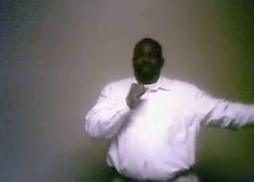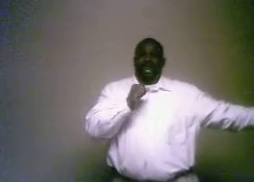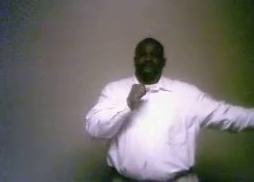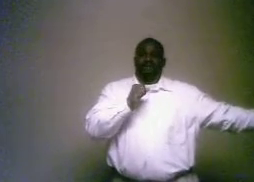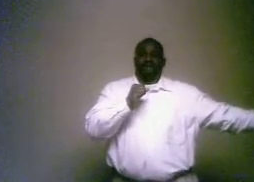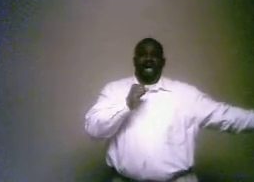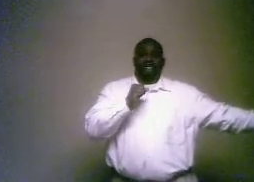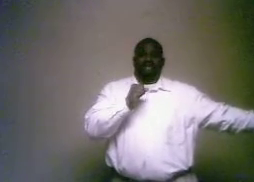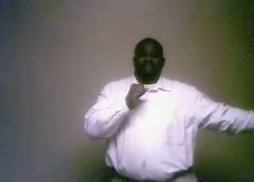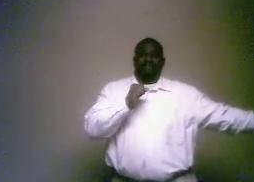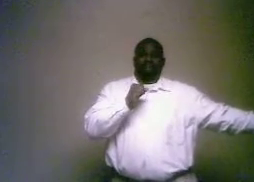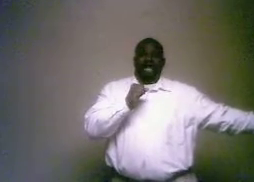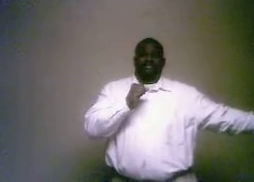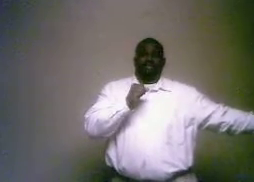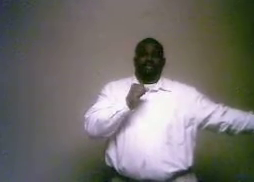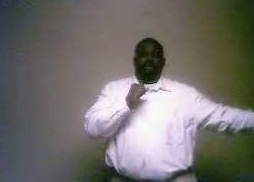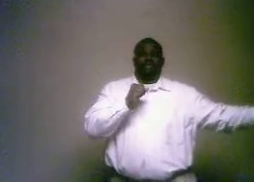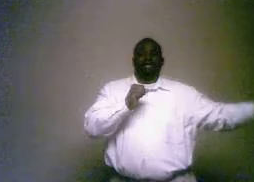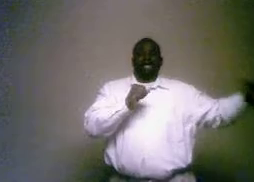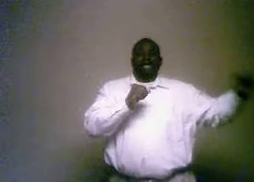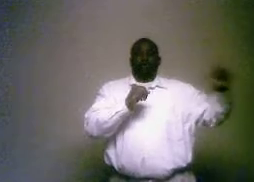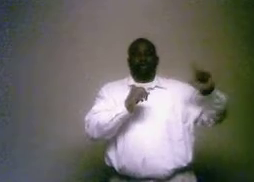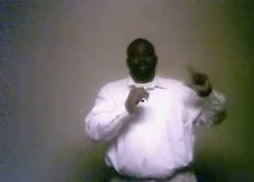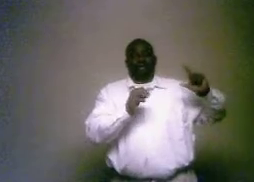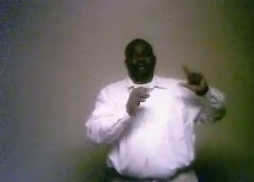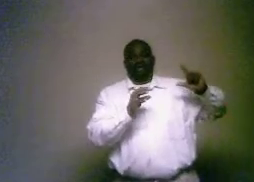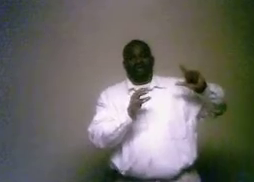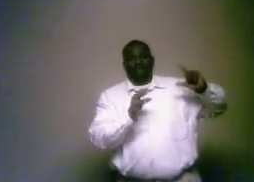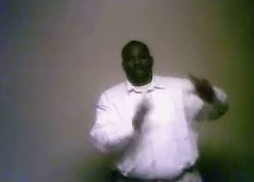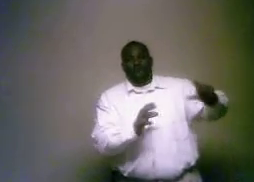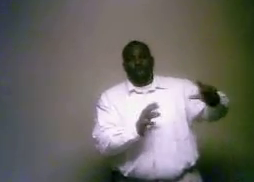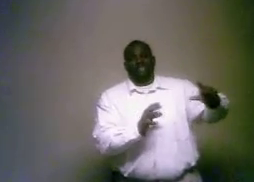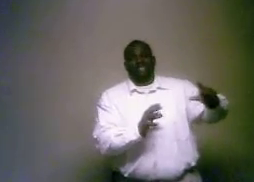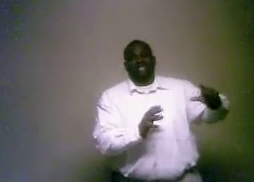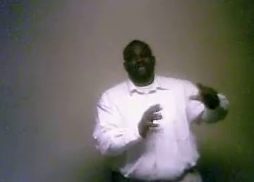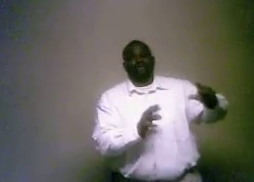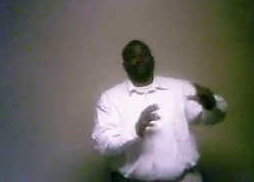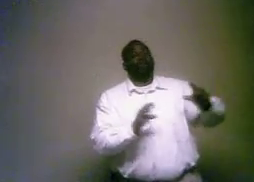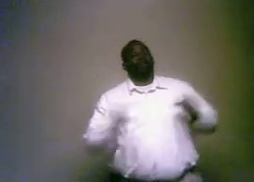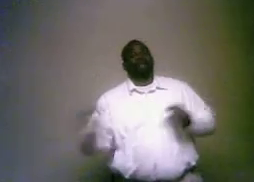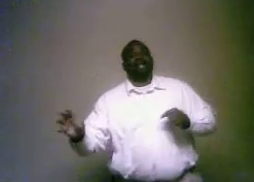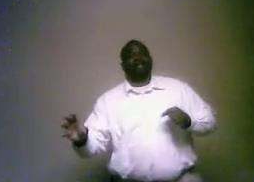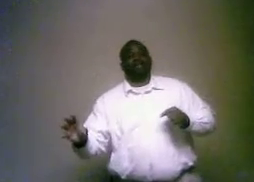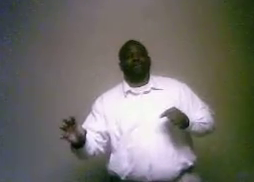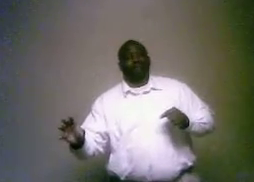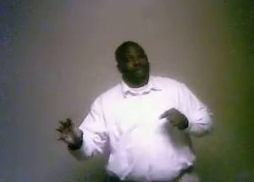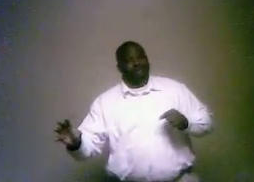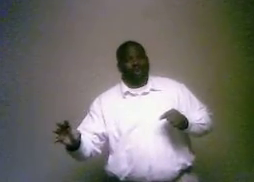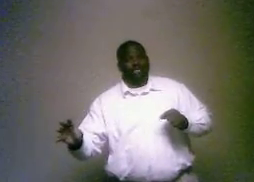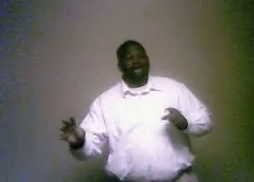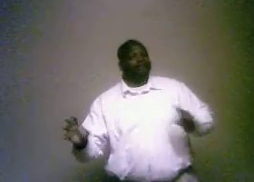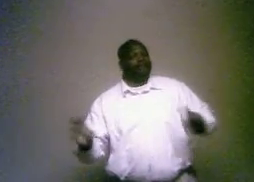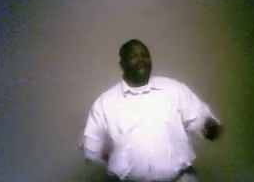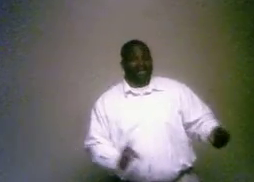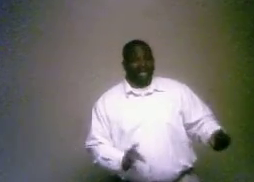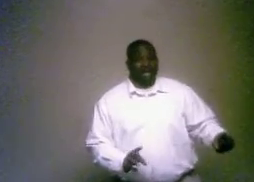pattern of John and that were baptized in the Jordan and were told that Jesus was going to baptize them with the Holy ghost, baptize them.